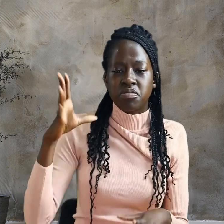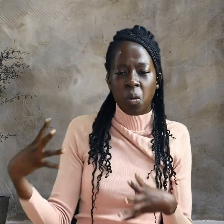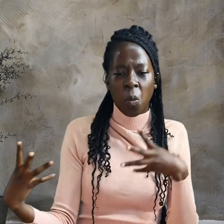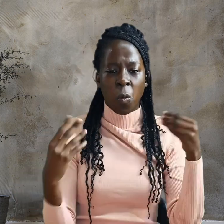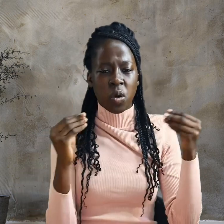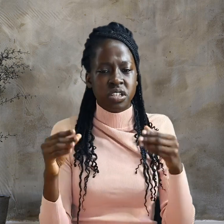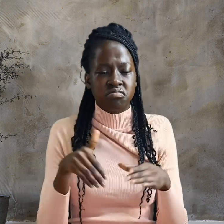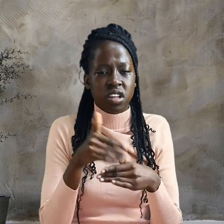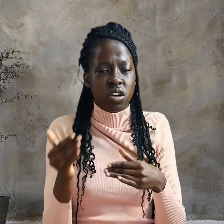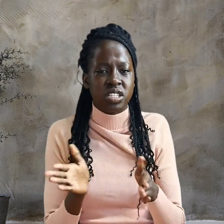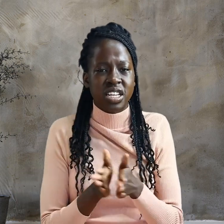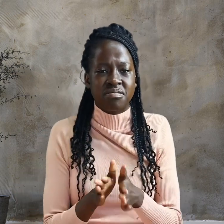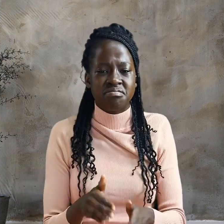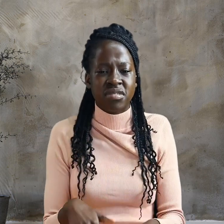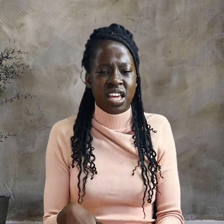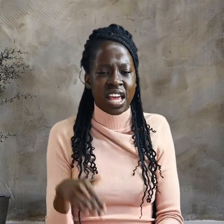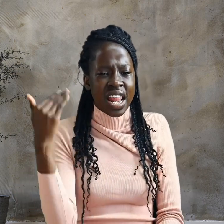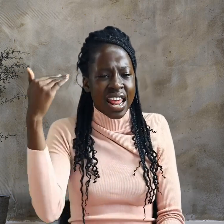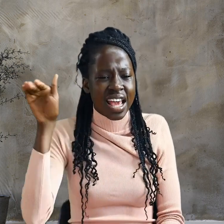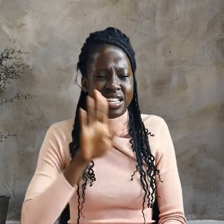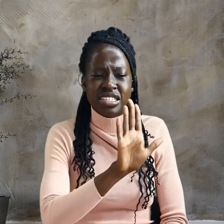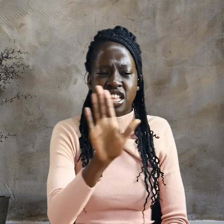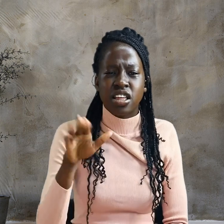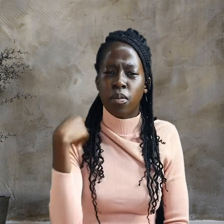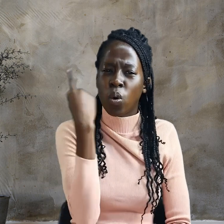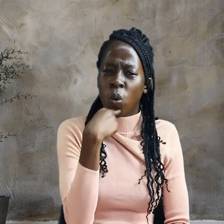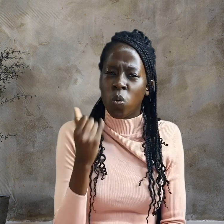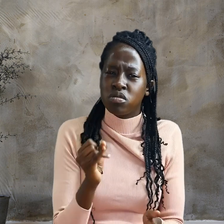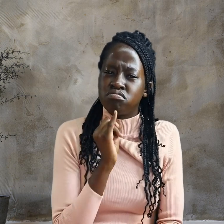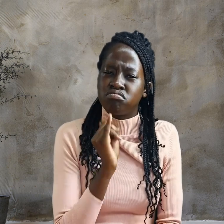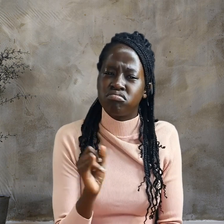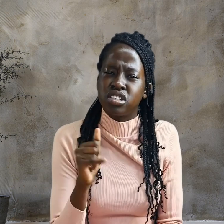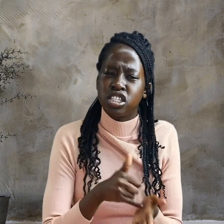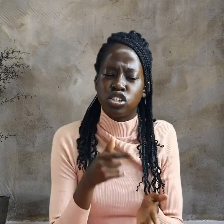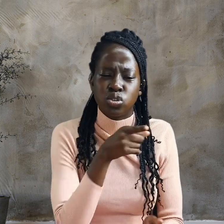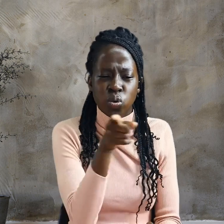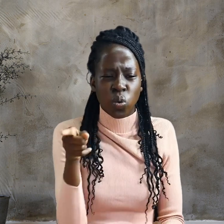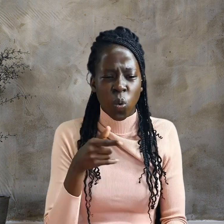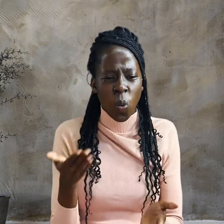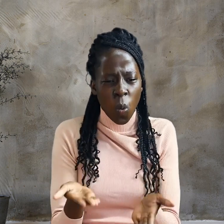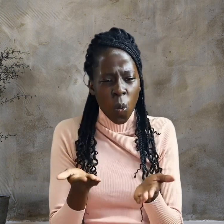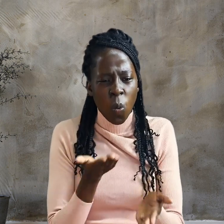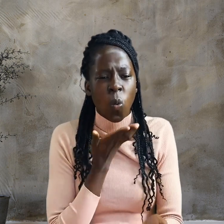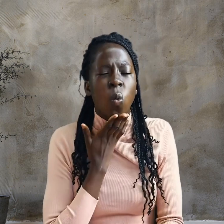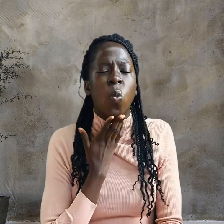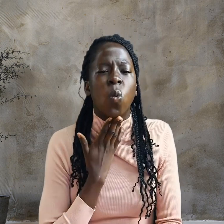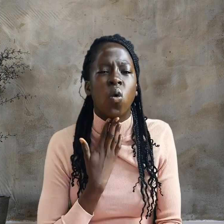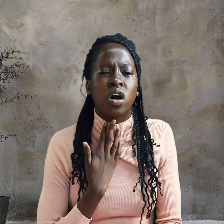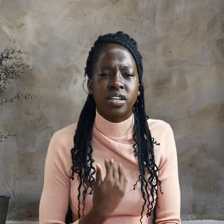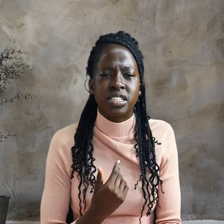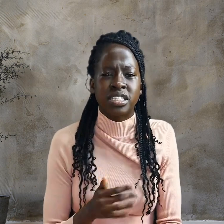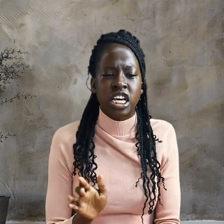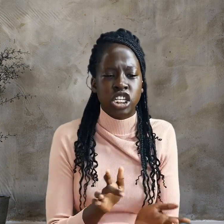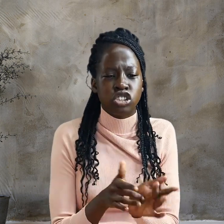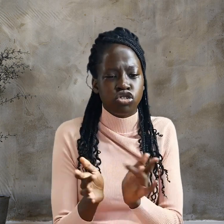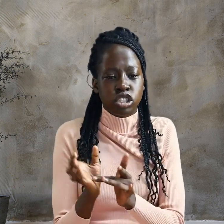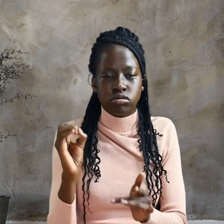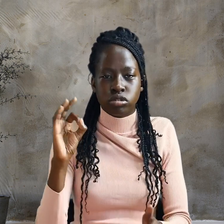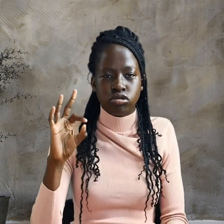them, Who is it you want? Jesus of Nazareth, they replied, I